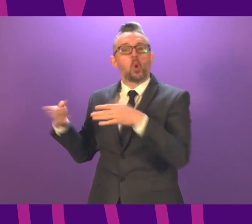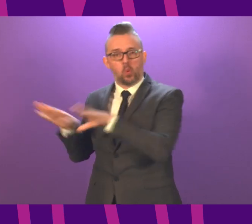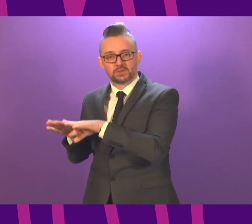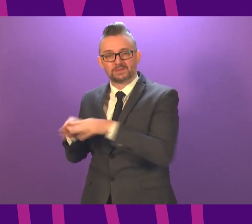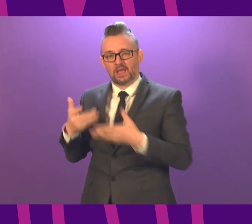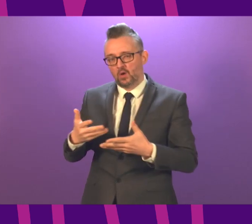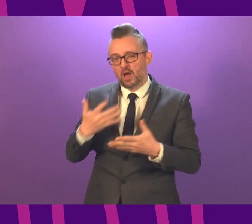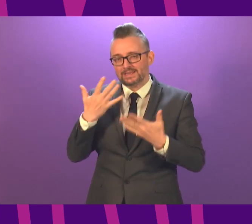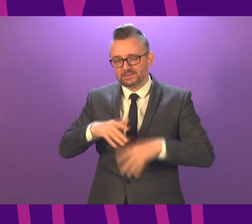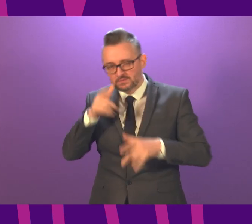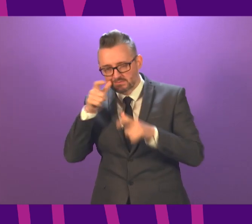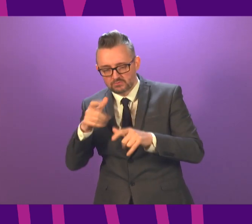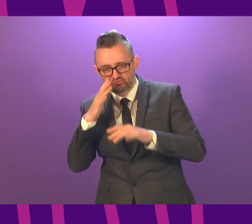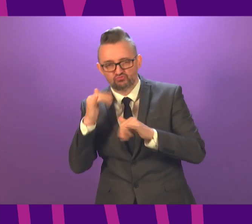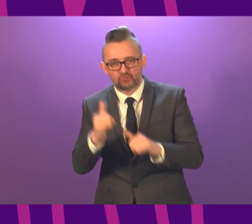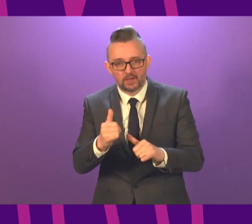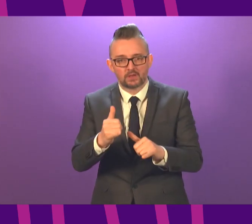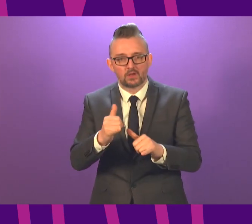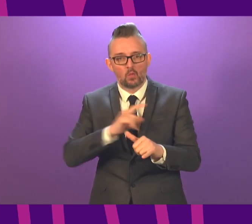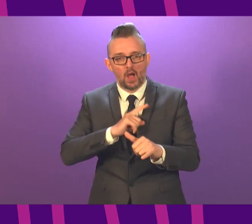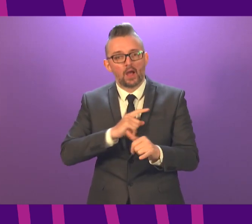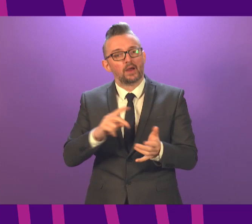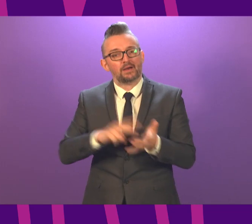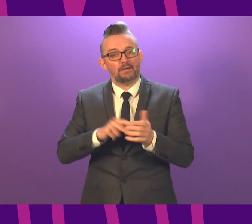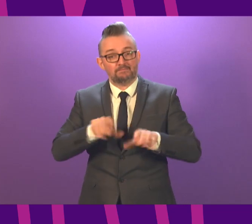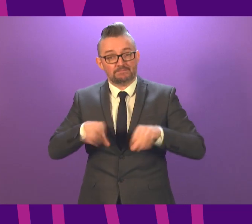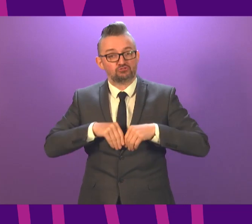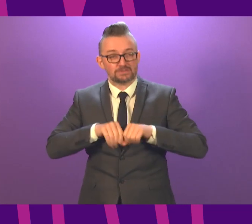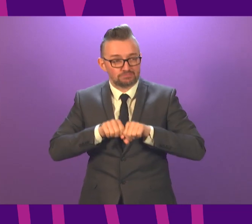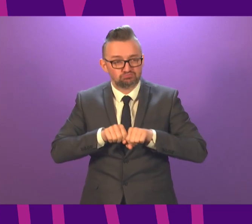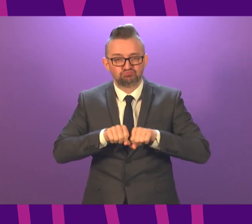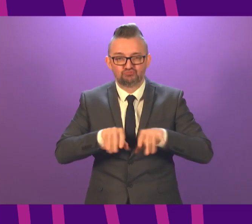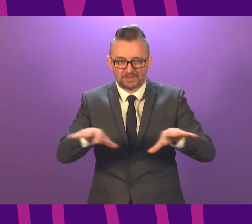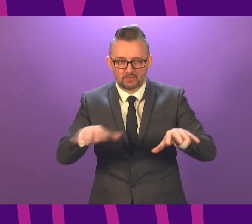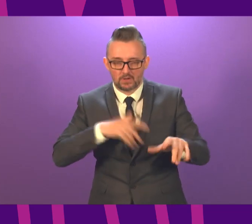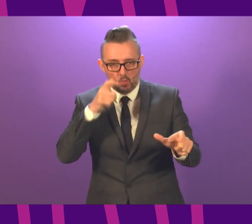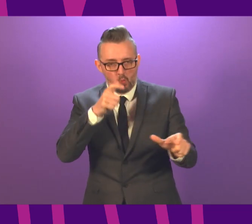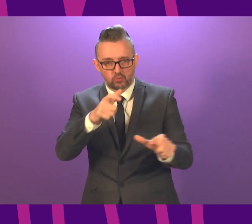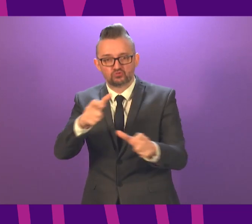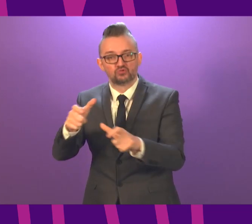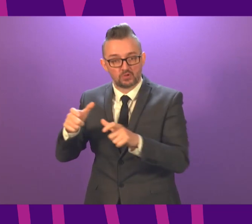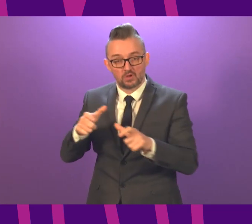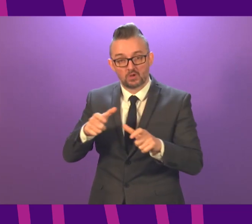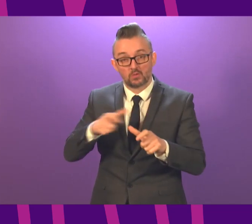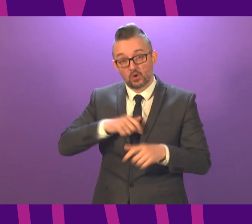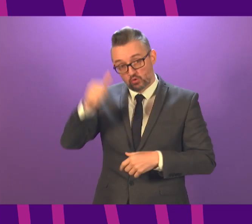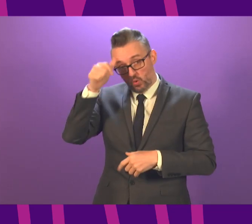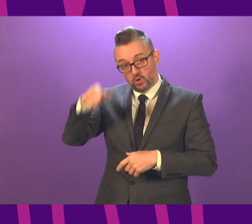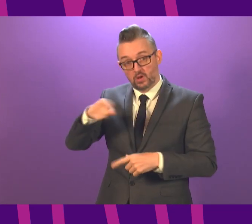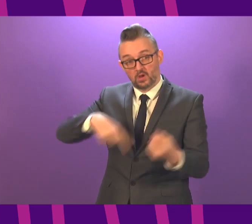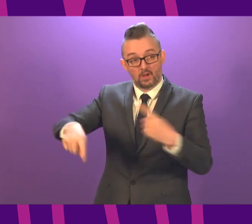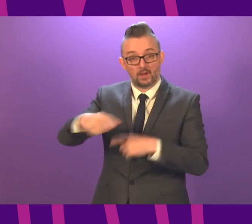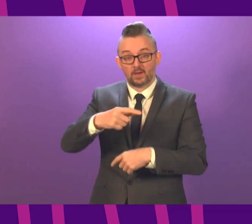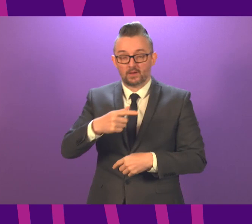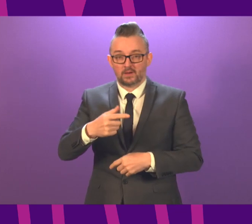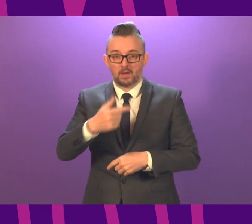to keep under review, both in terms of the spread of the virus, but also that really important relationship, which I do understand, between people's